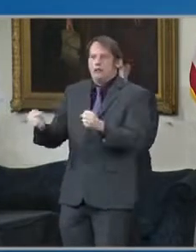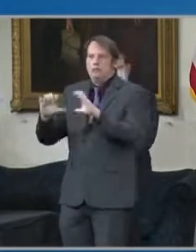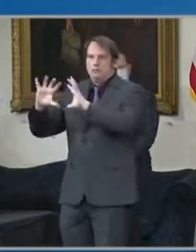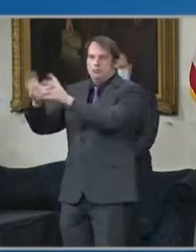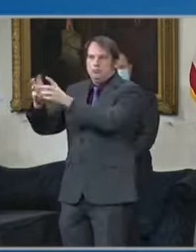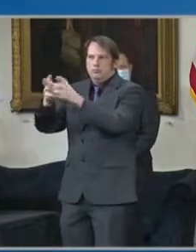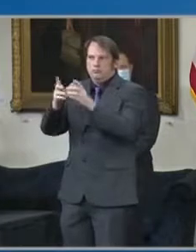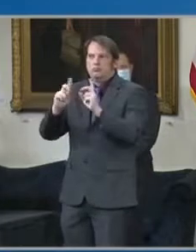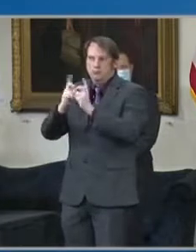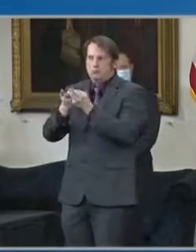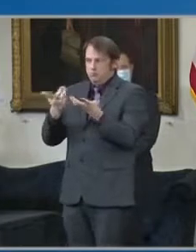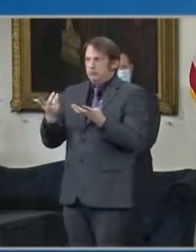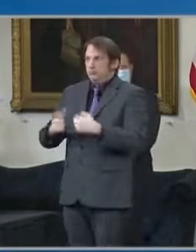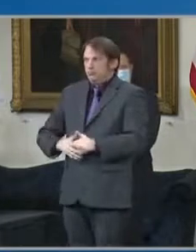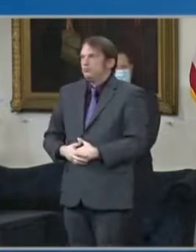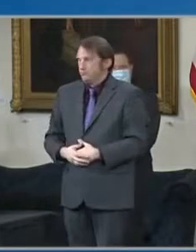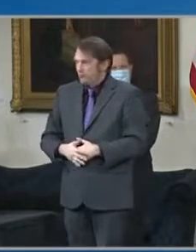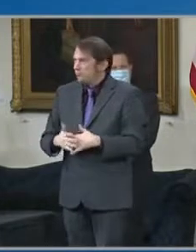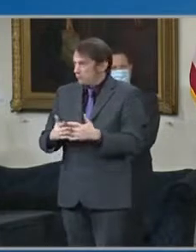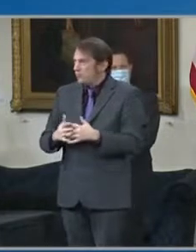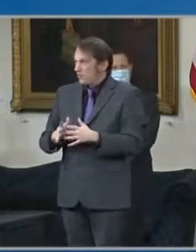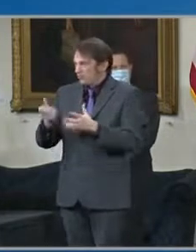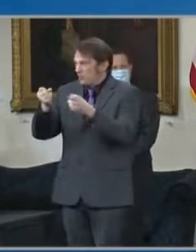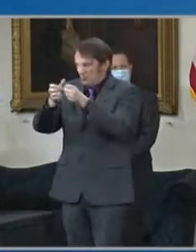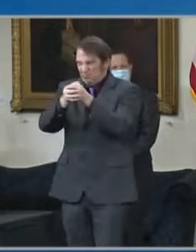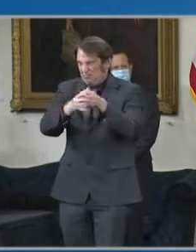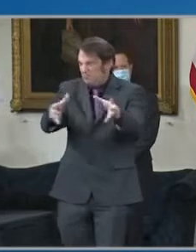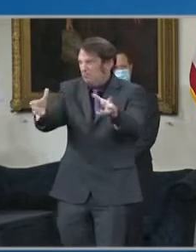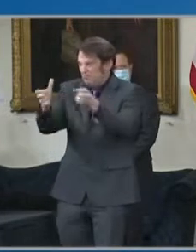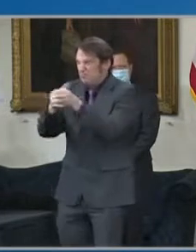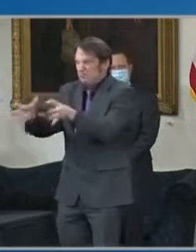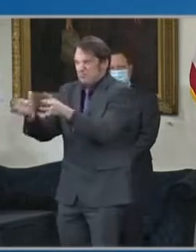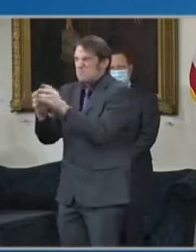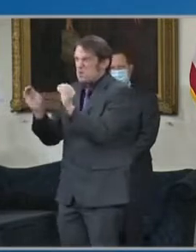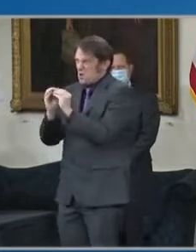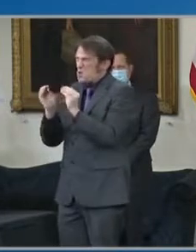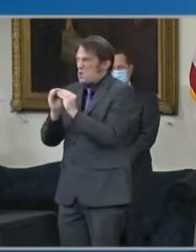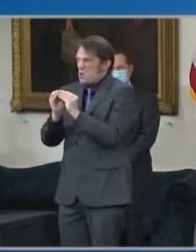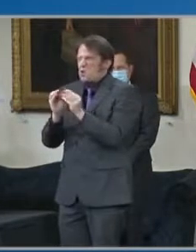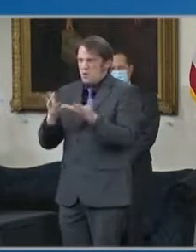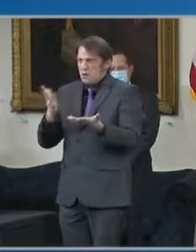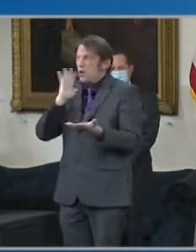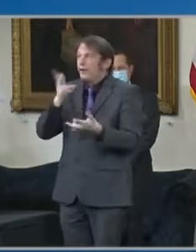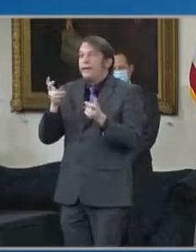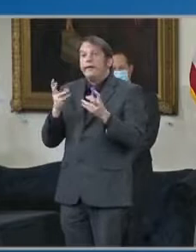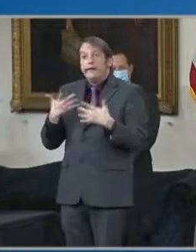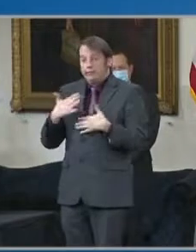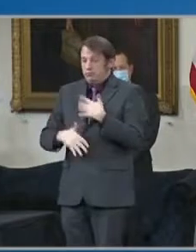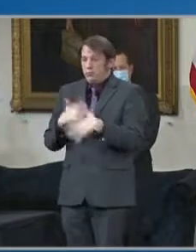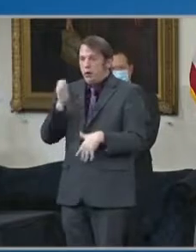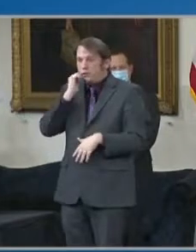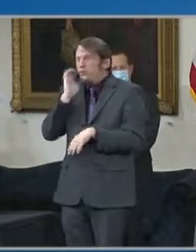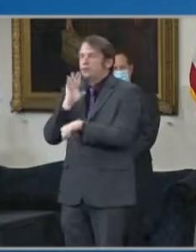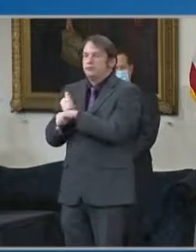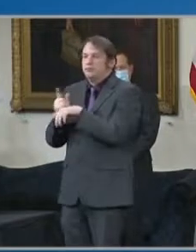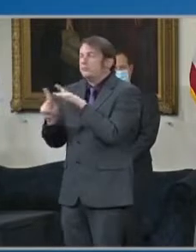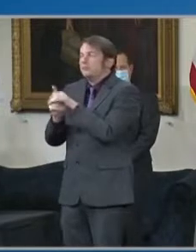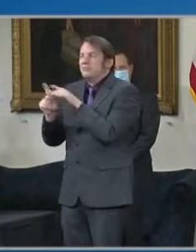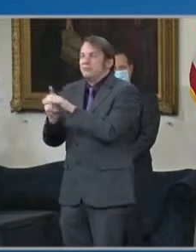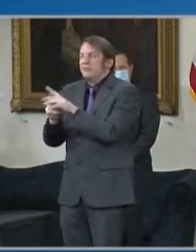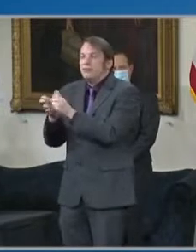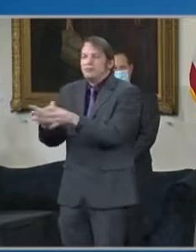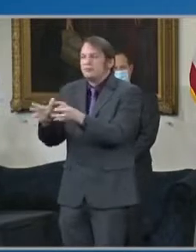points to continue to grow nearly every day. In addition, today we are launching an